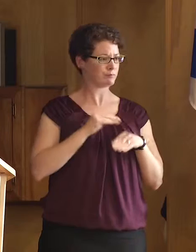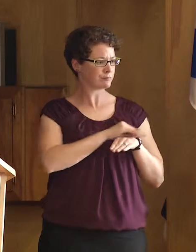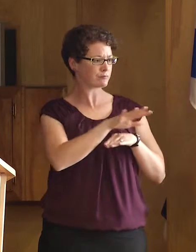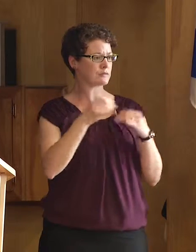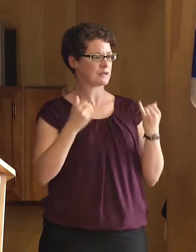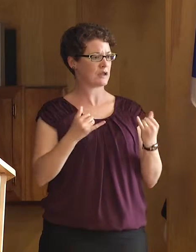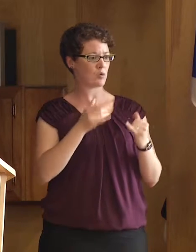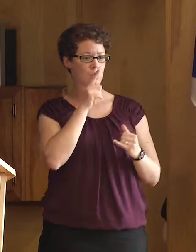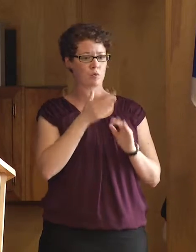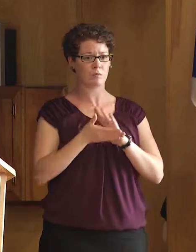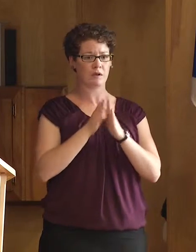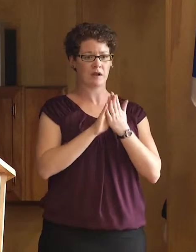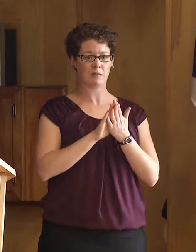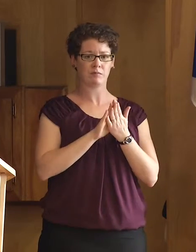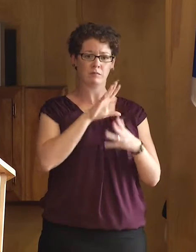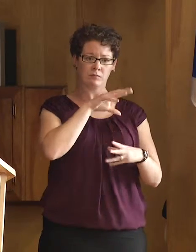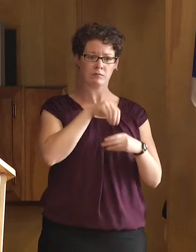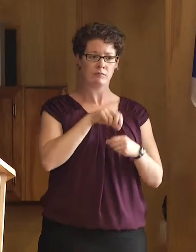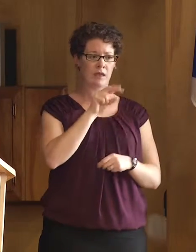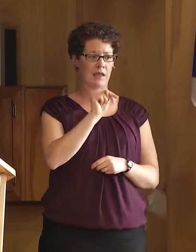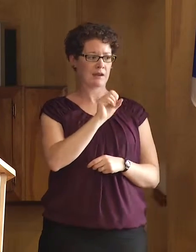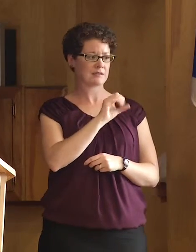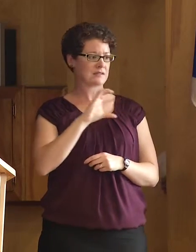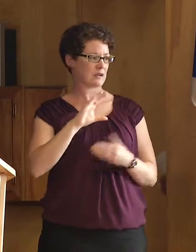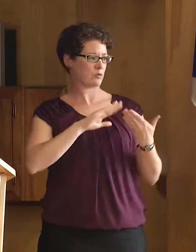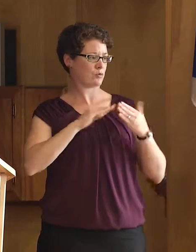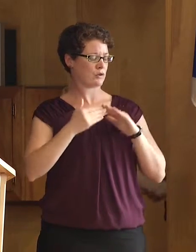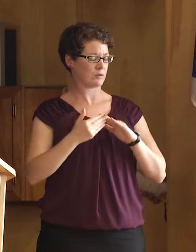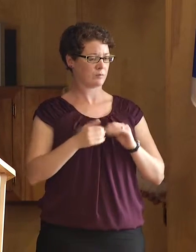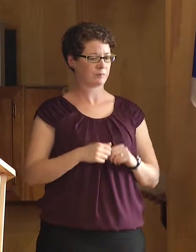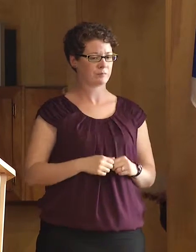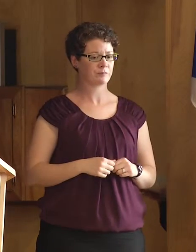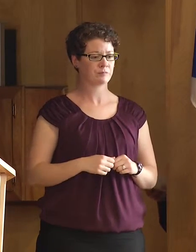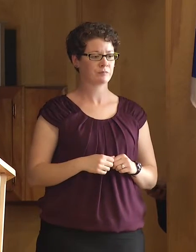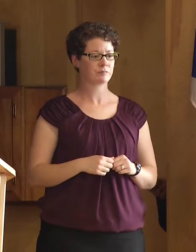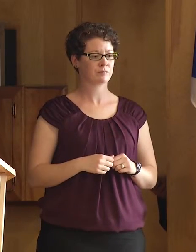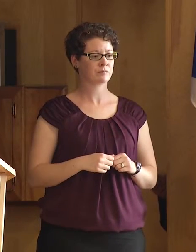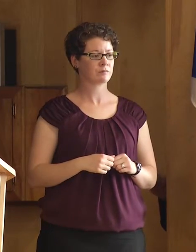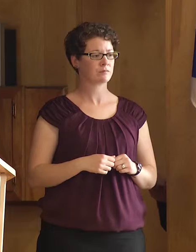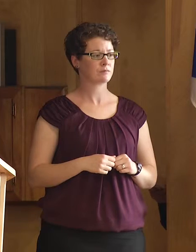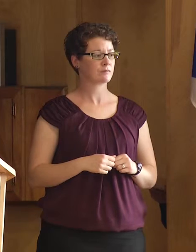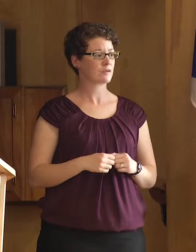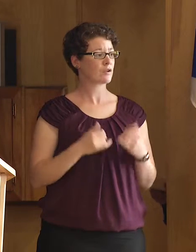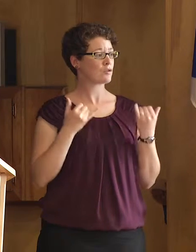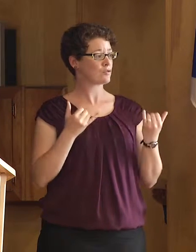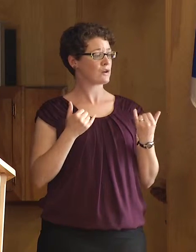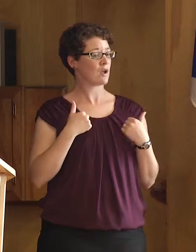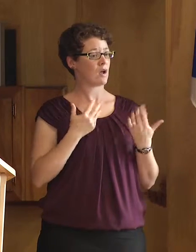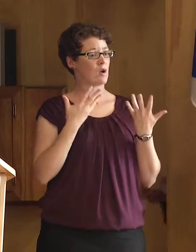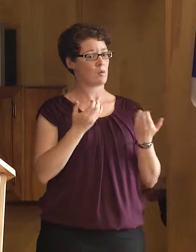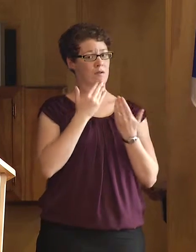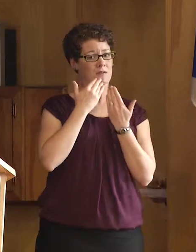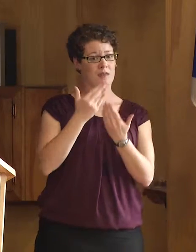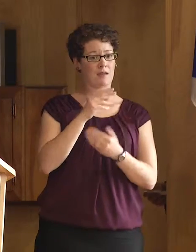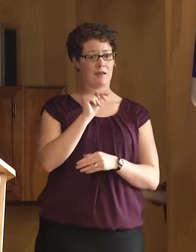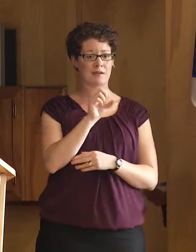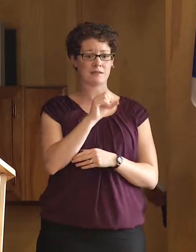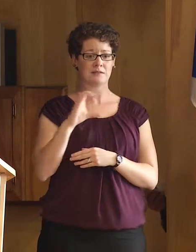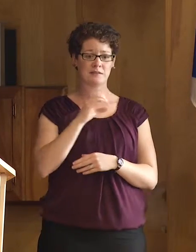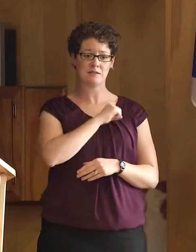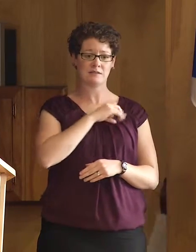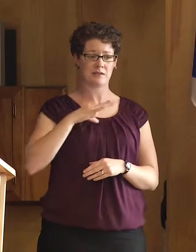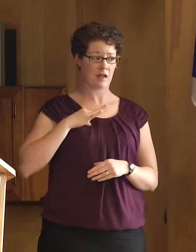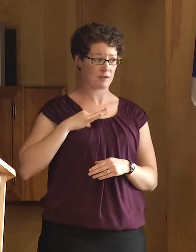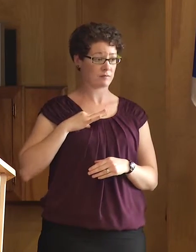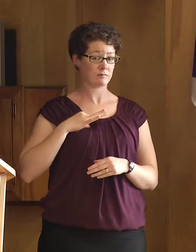a result of who we became within the NSCC community. I would like to take this time to thank the NSCC staff for being there